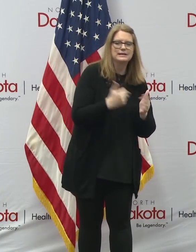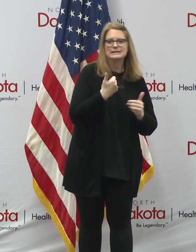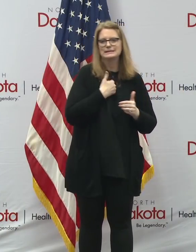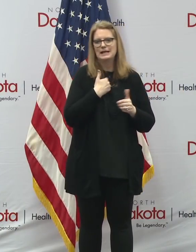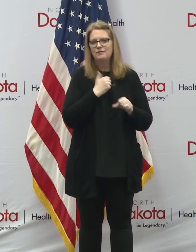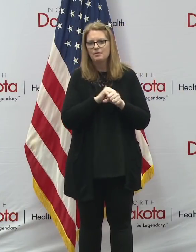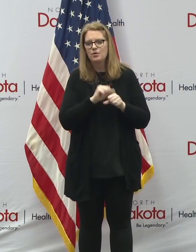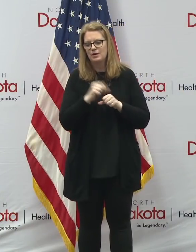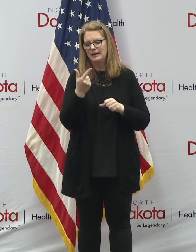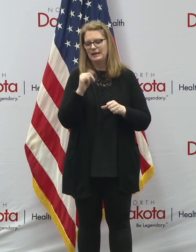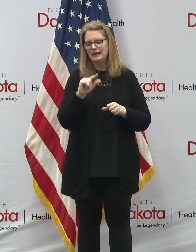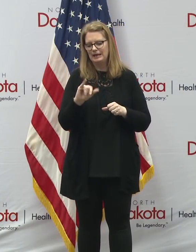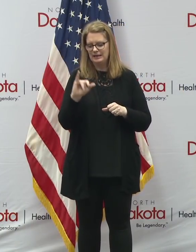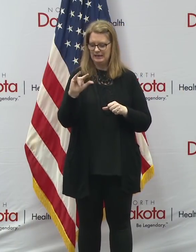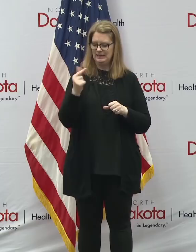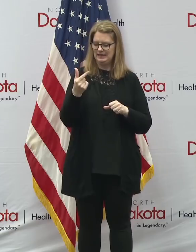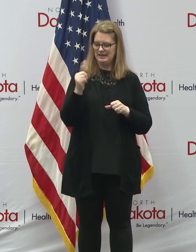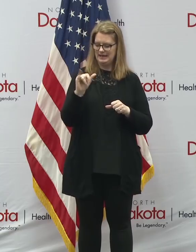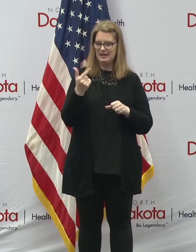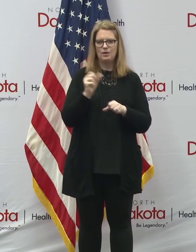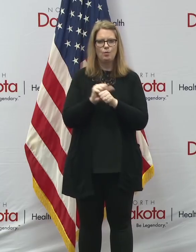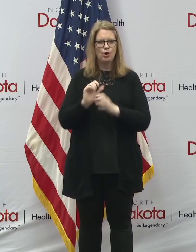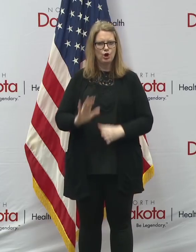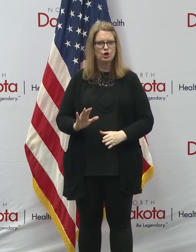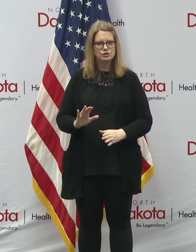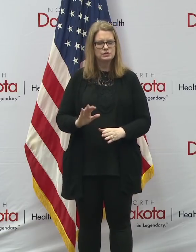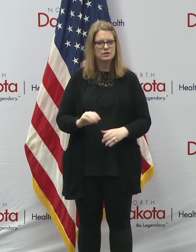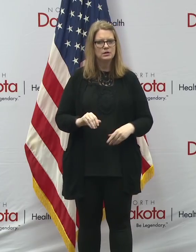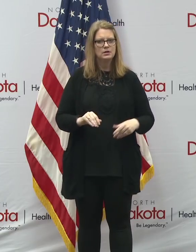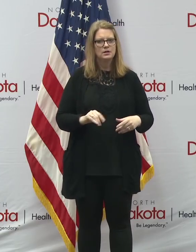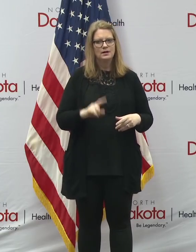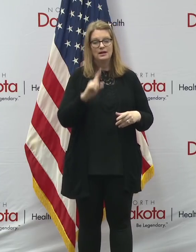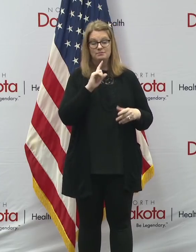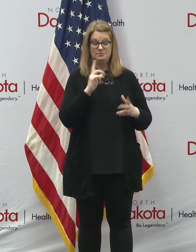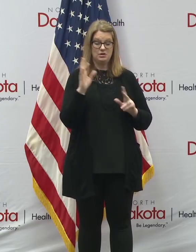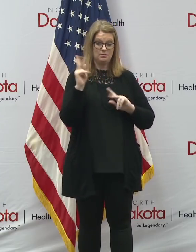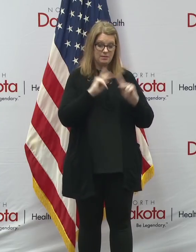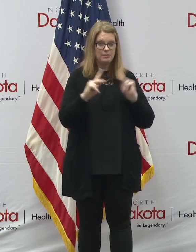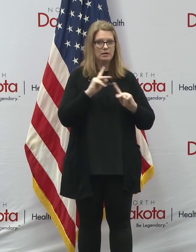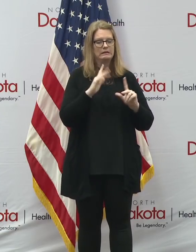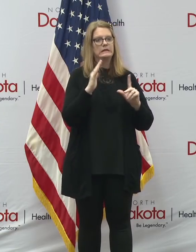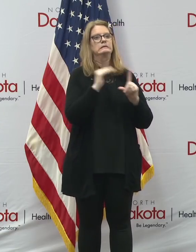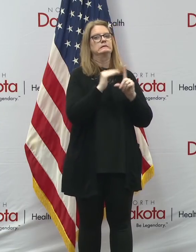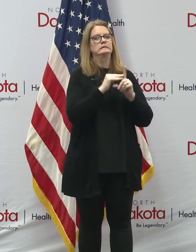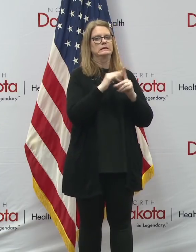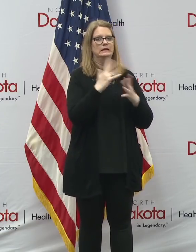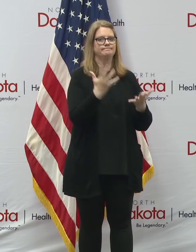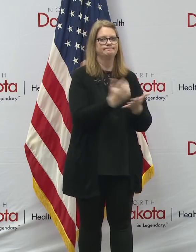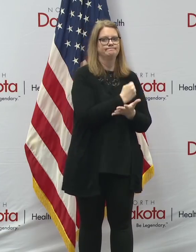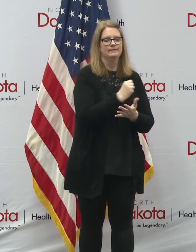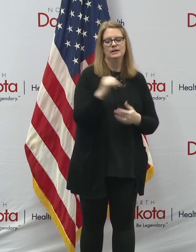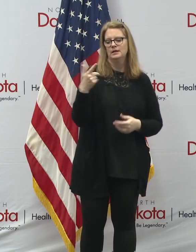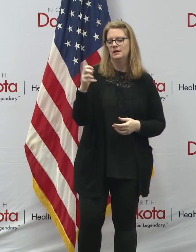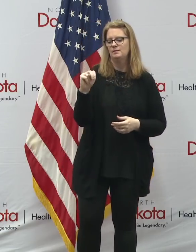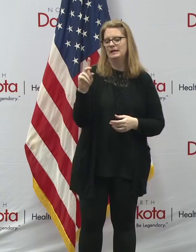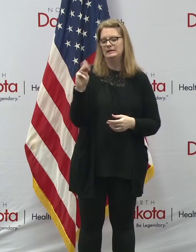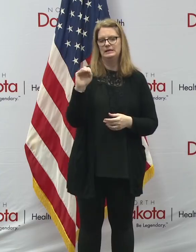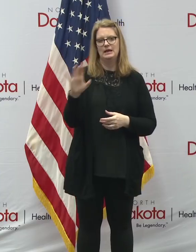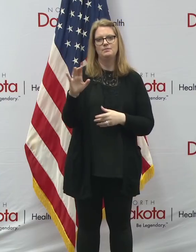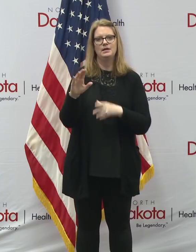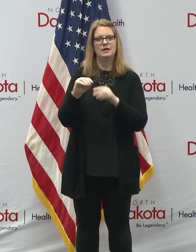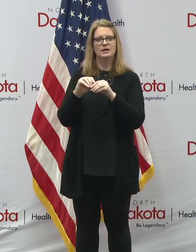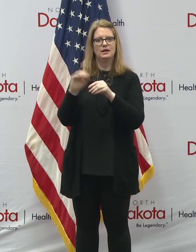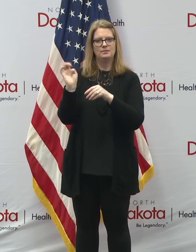-employed and gig workers. So people are hearing about that. And that's a great safety net. And then the pandemic emergency unemployment